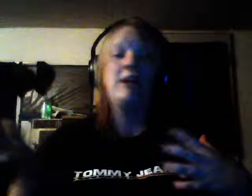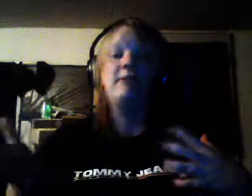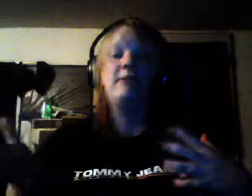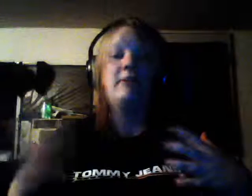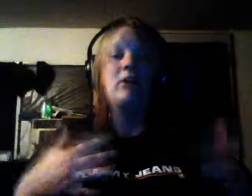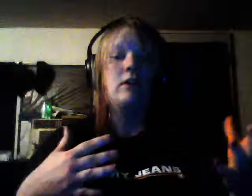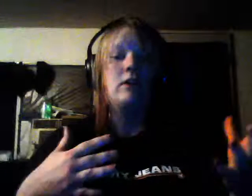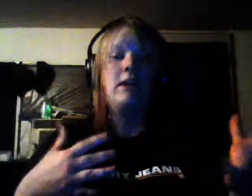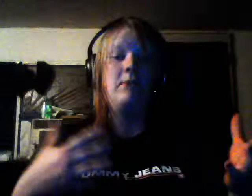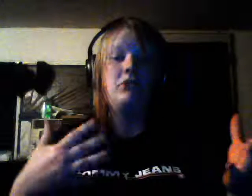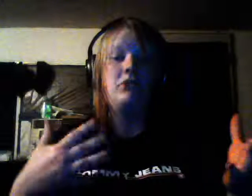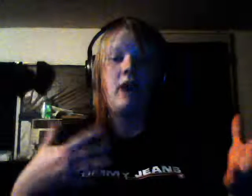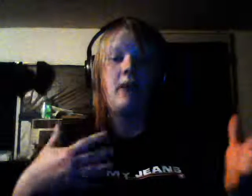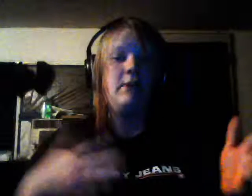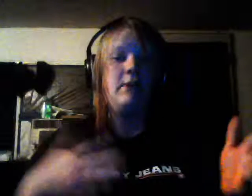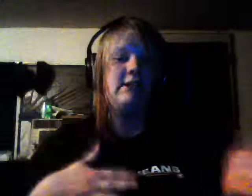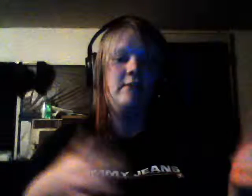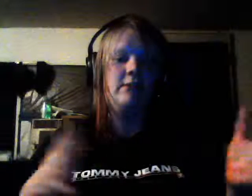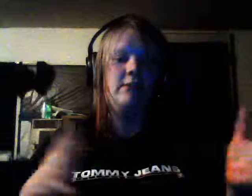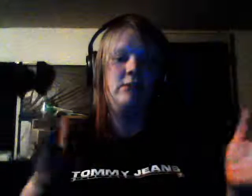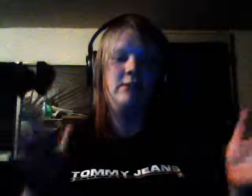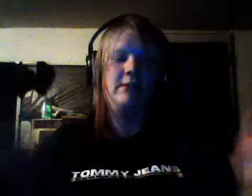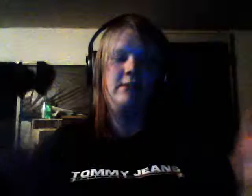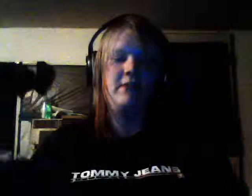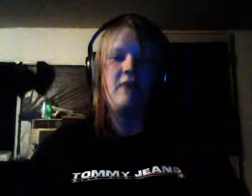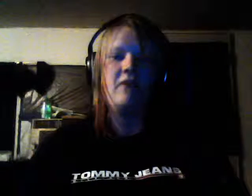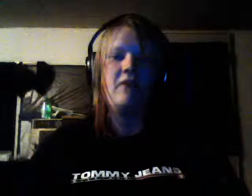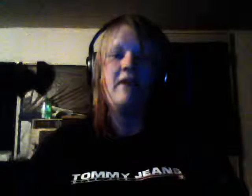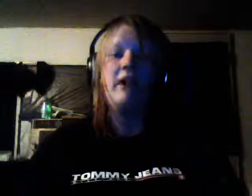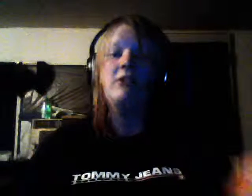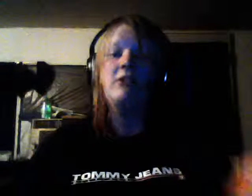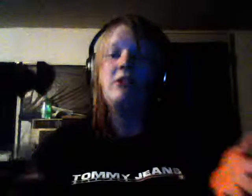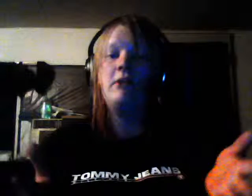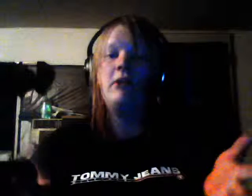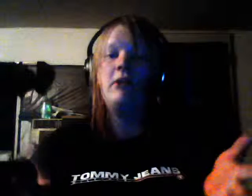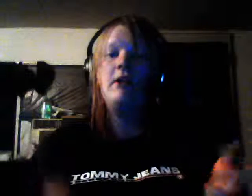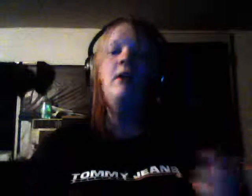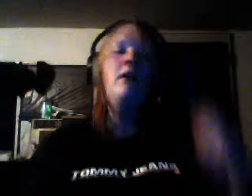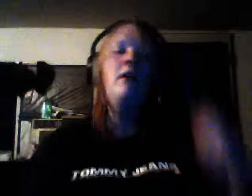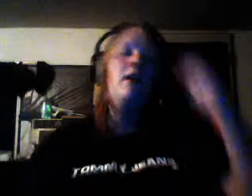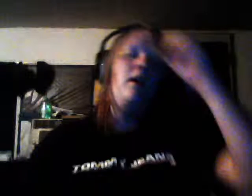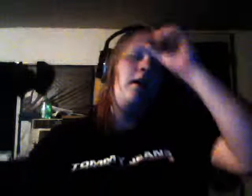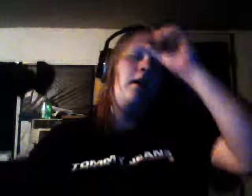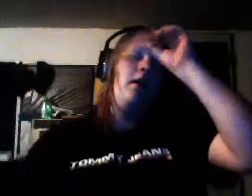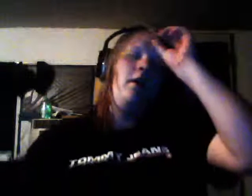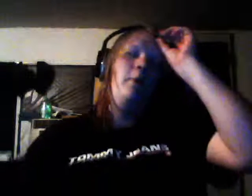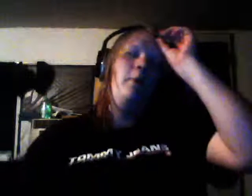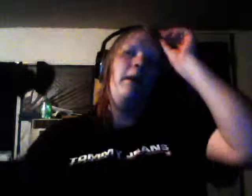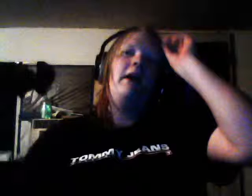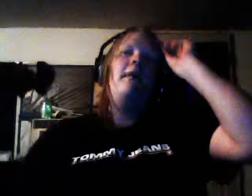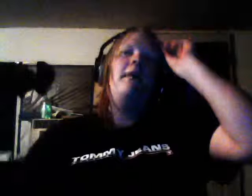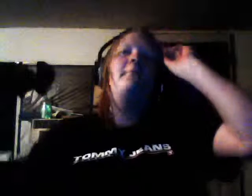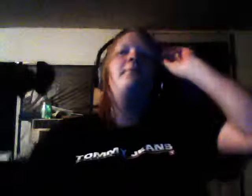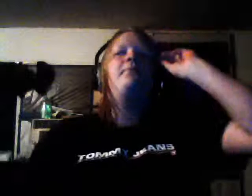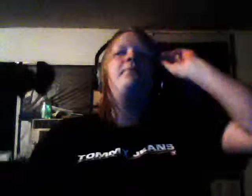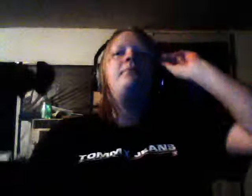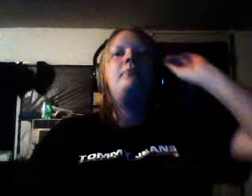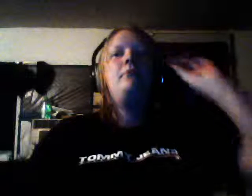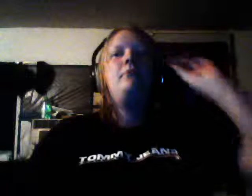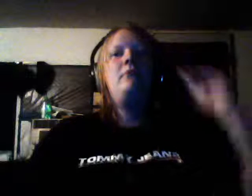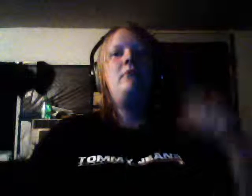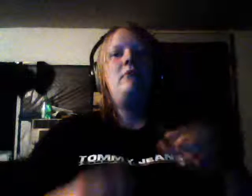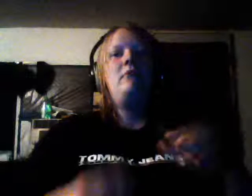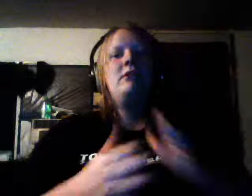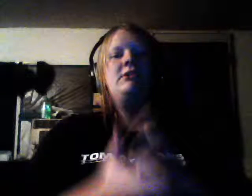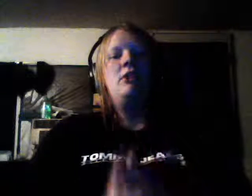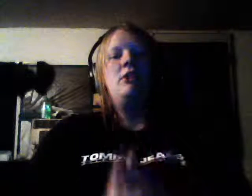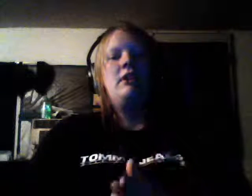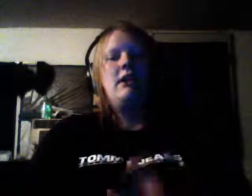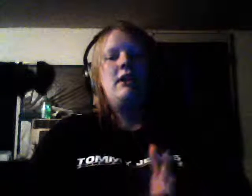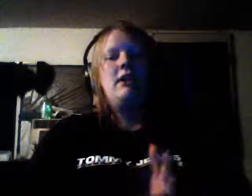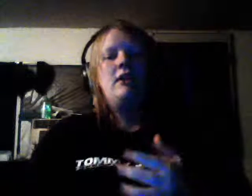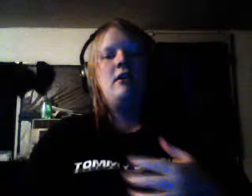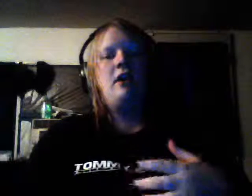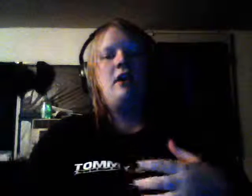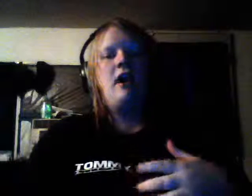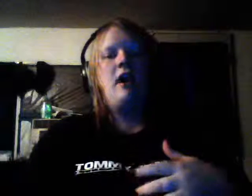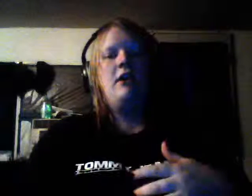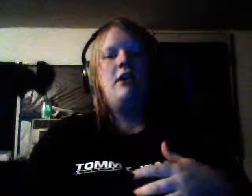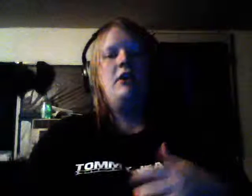been keeping track because I've been so busy with everything else going on but um starting uh you know